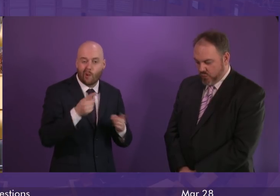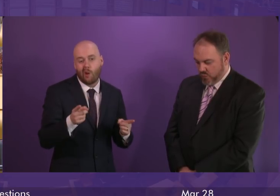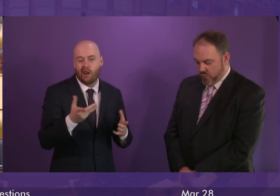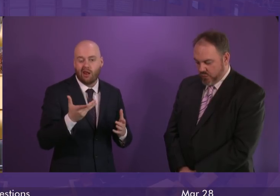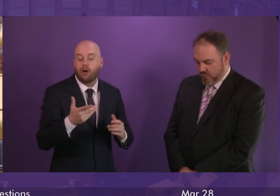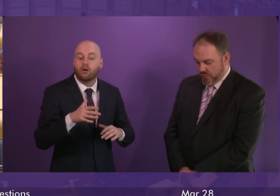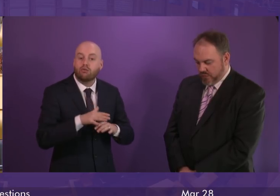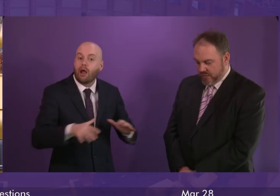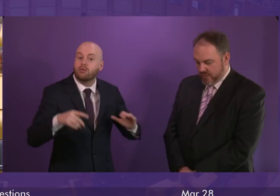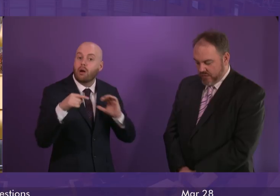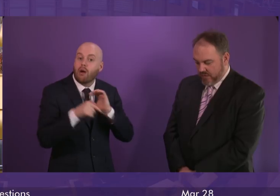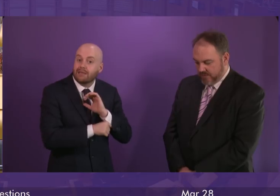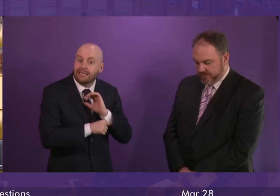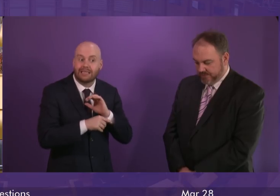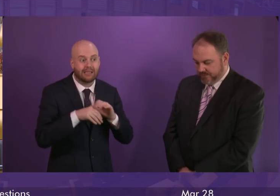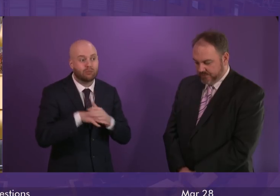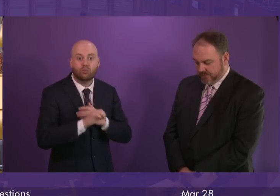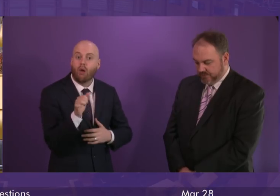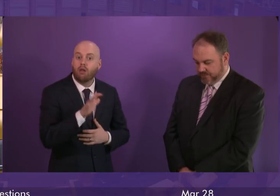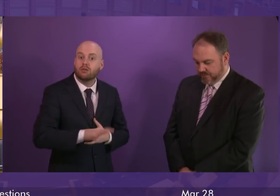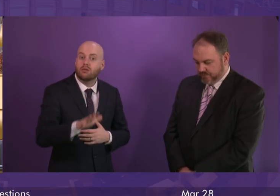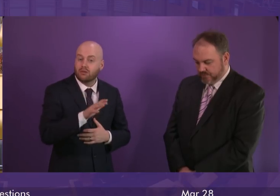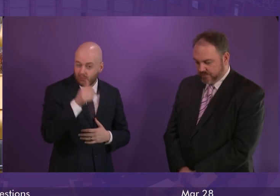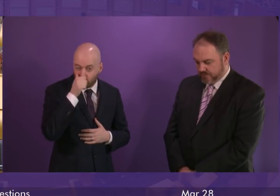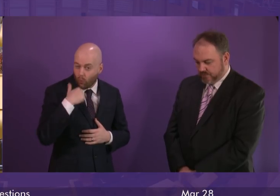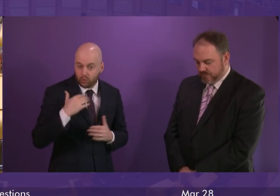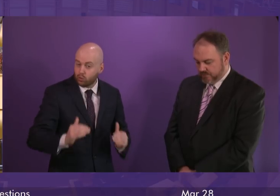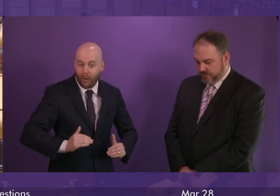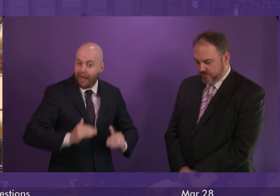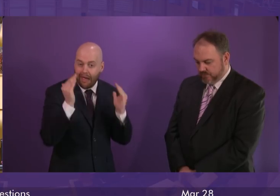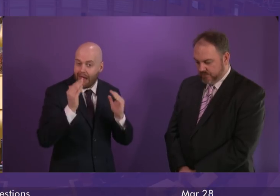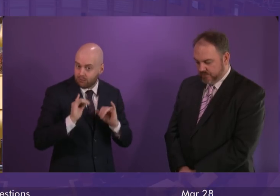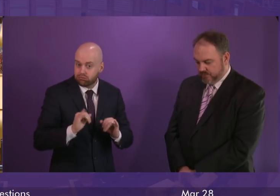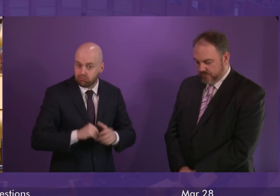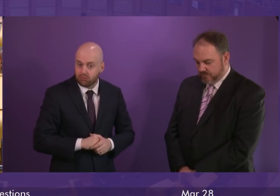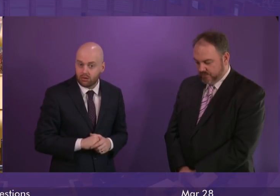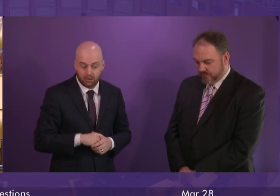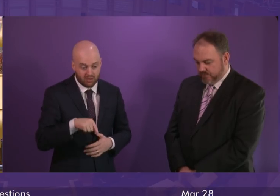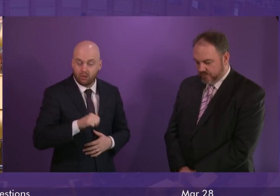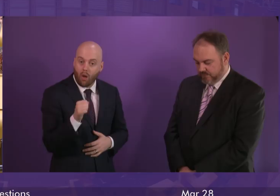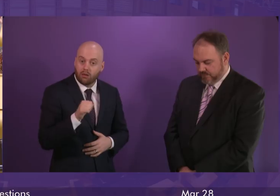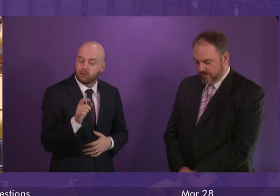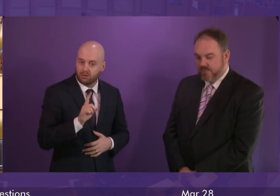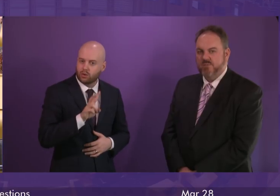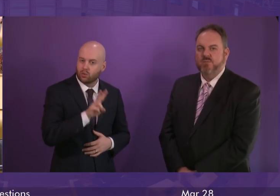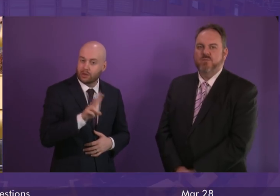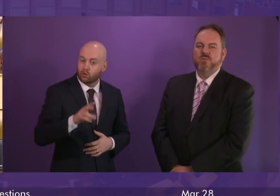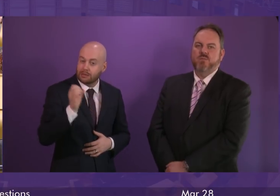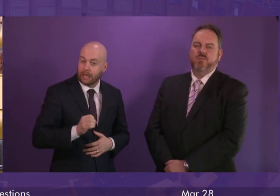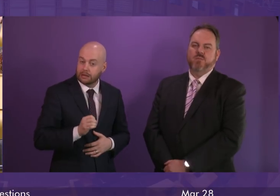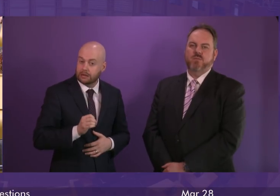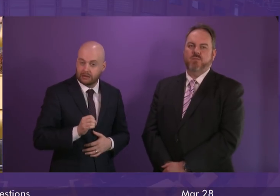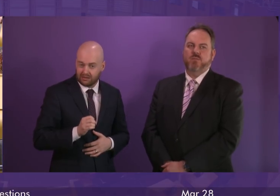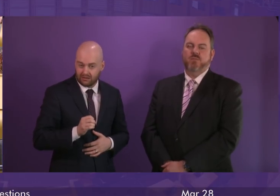and child poverty rates in particular in Scotland are too high. In Scotland, child poverty rate is 22%, far